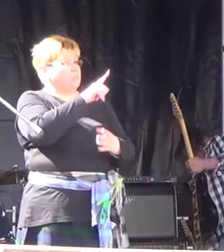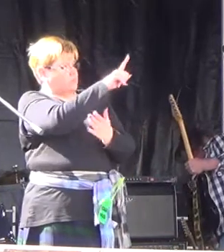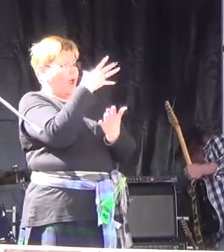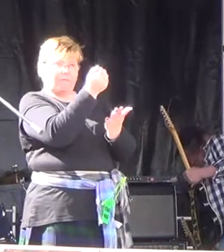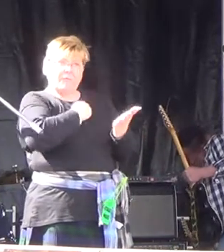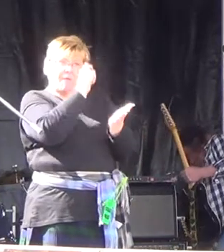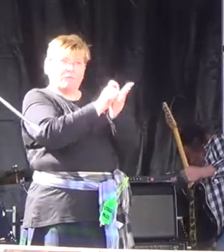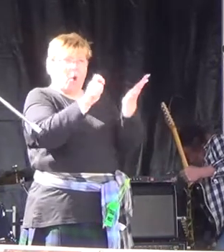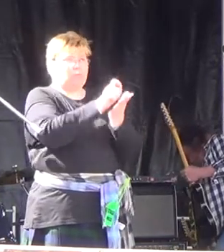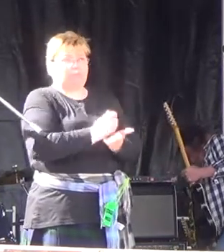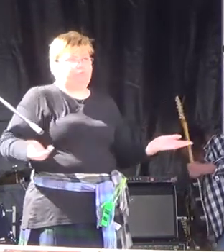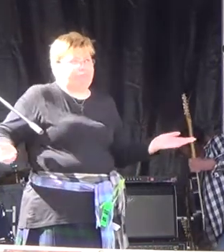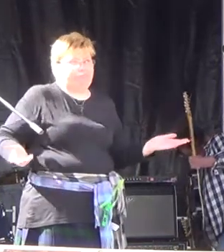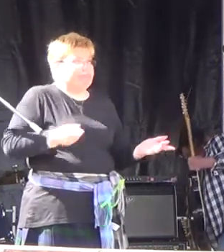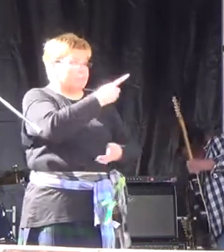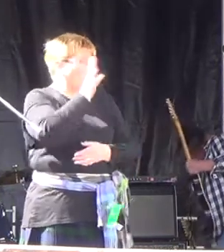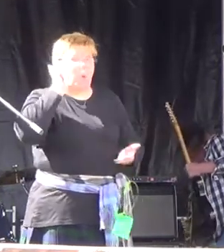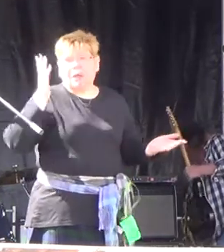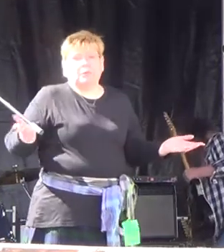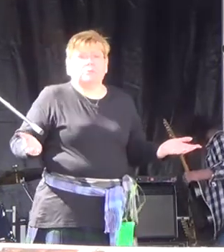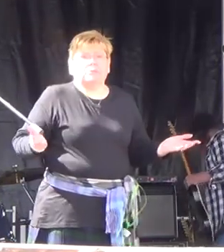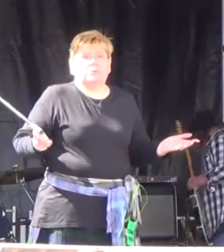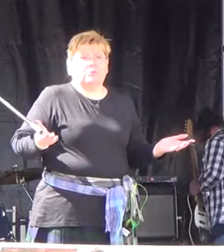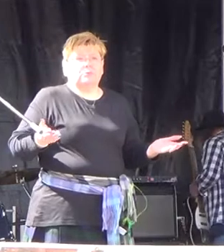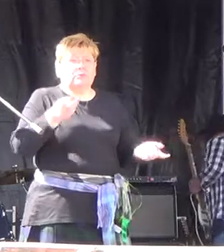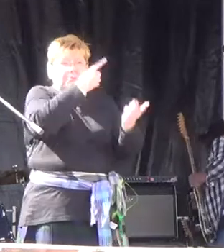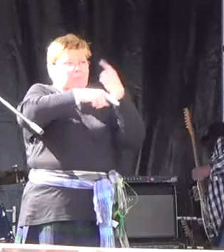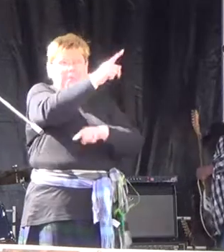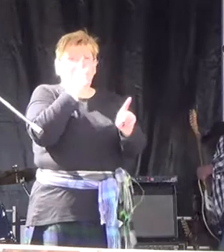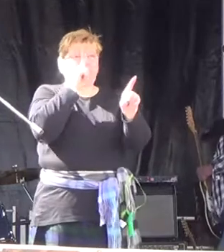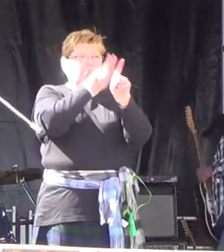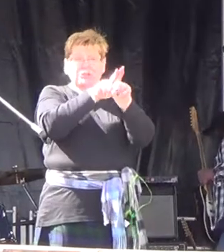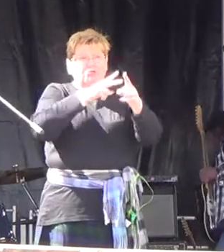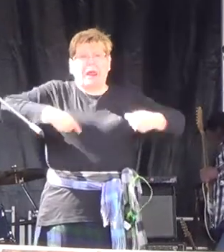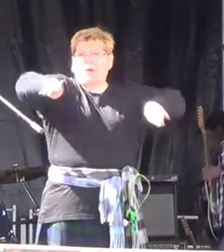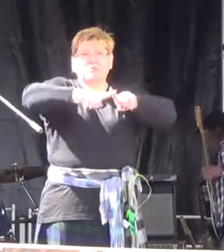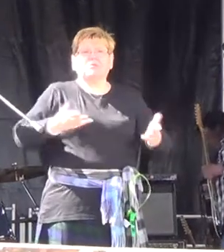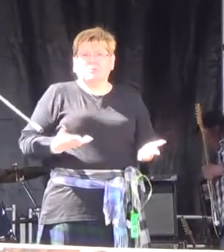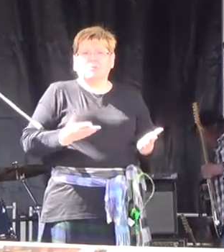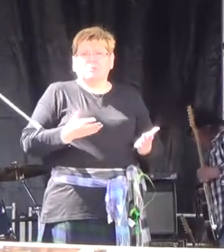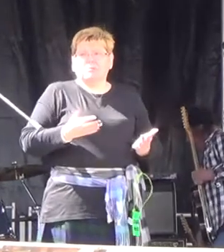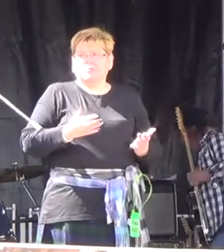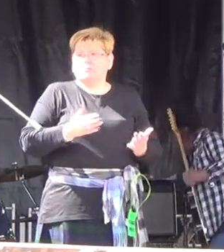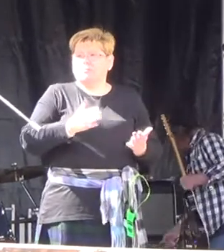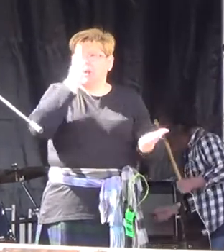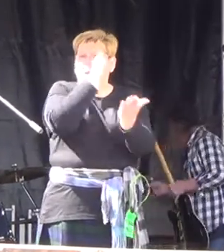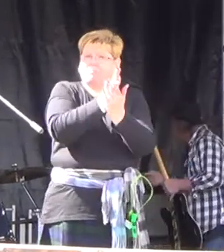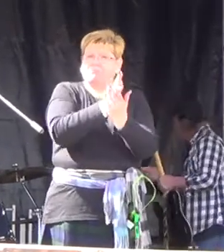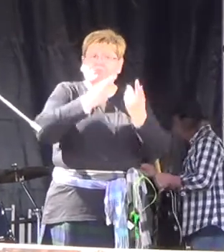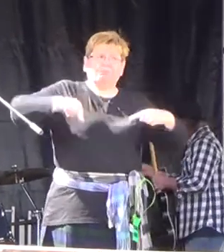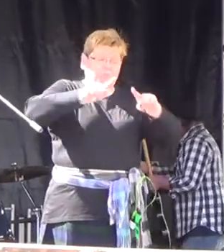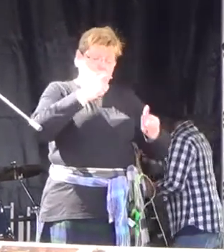our vote. They took us for granted. I'm too old! They absolutely betrayed us. And the thing about being a